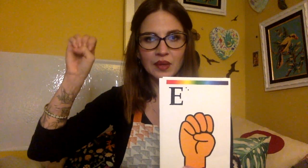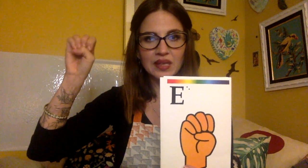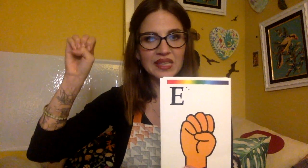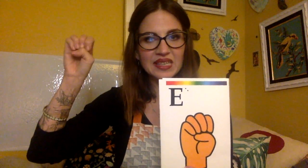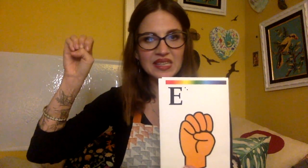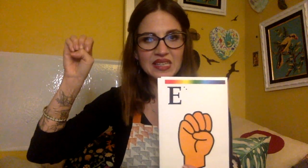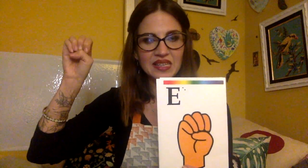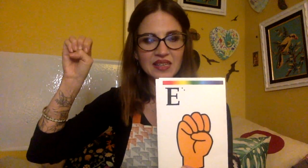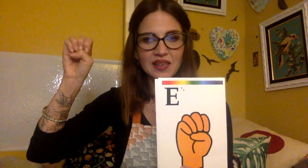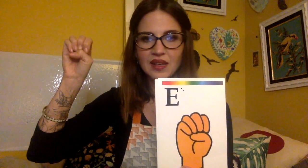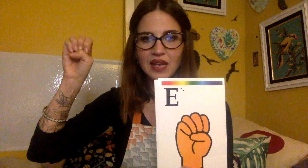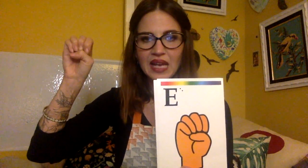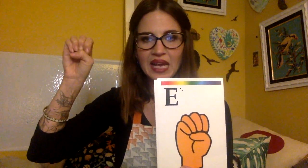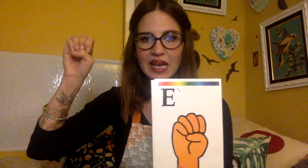E, eh.